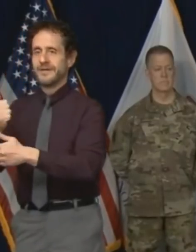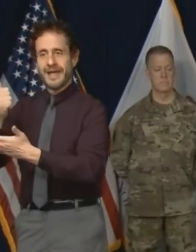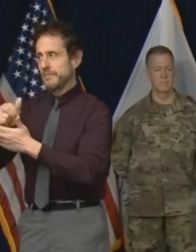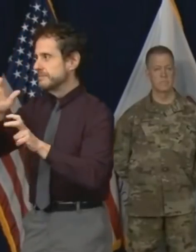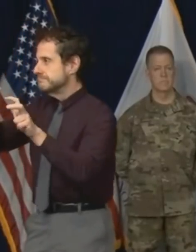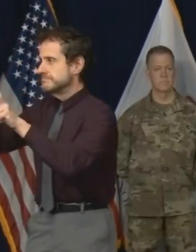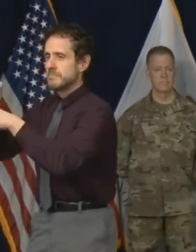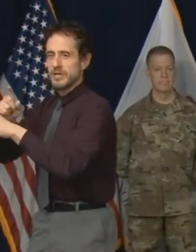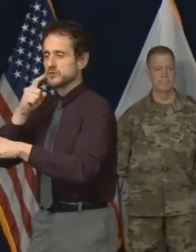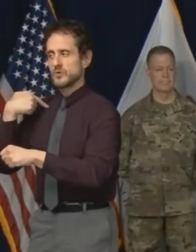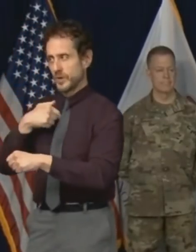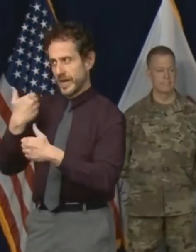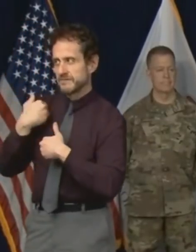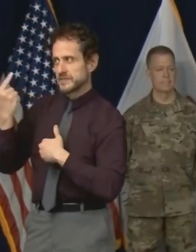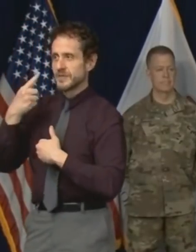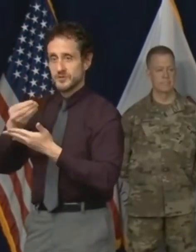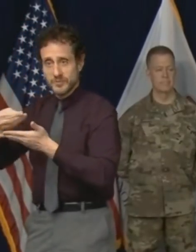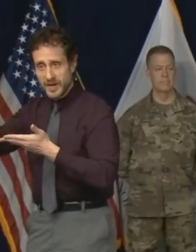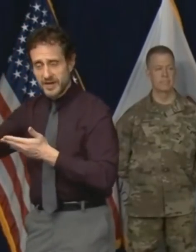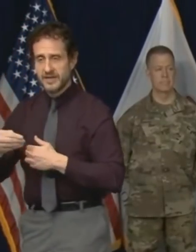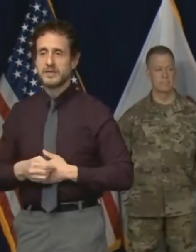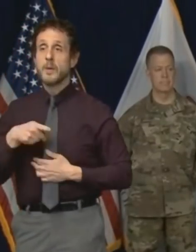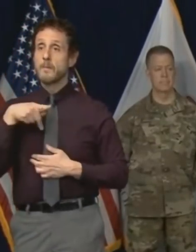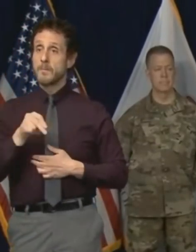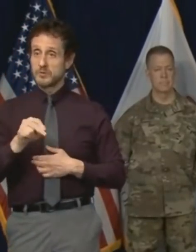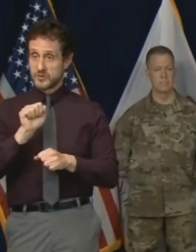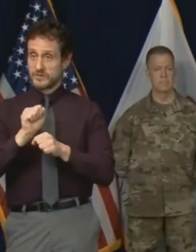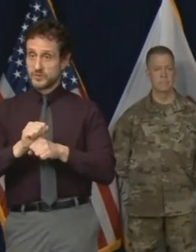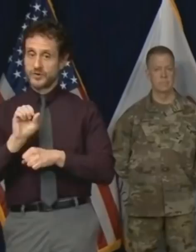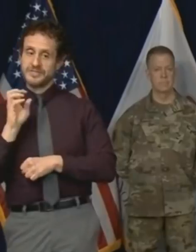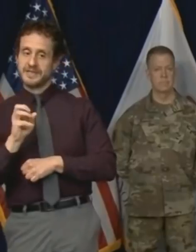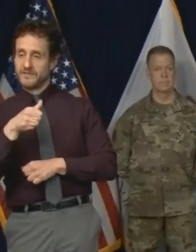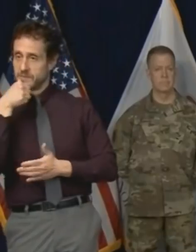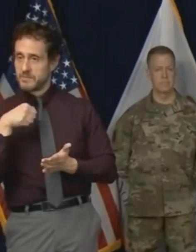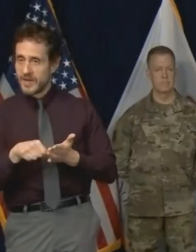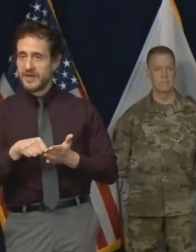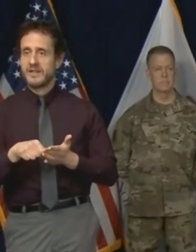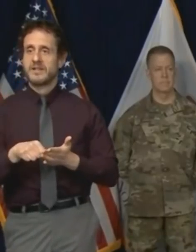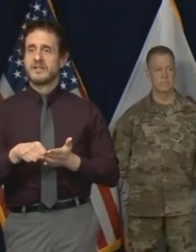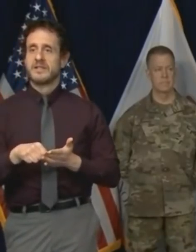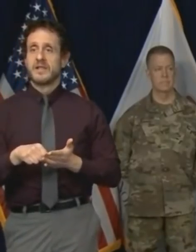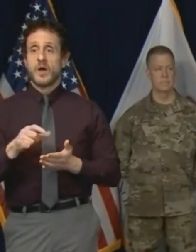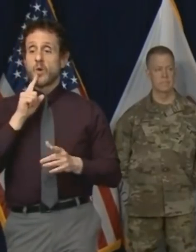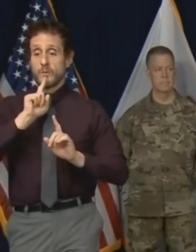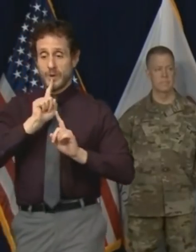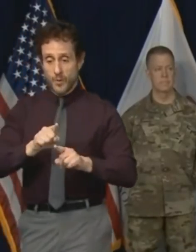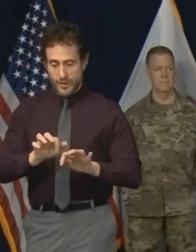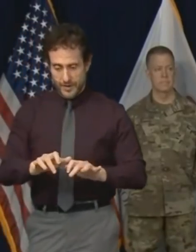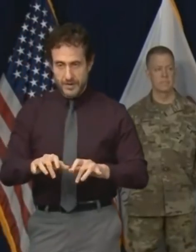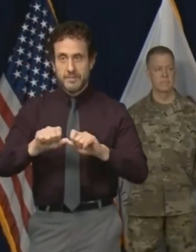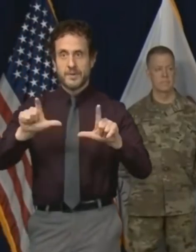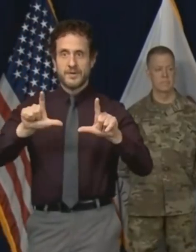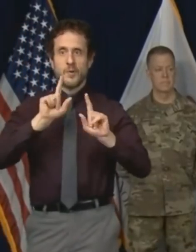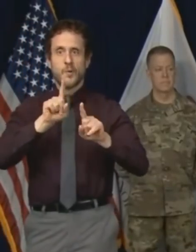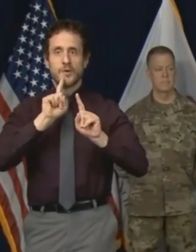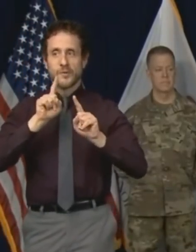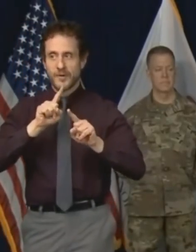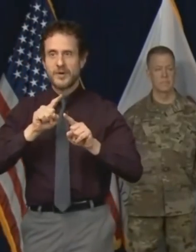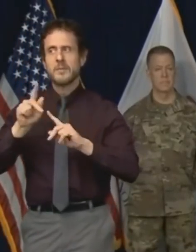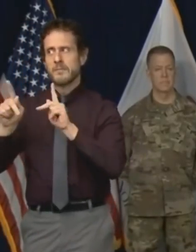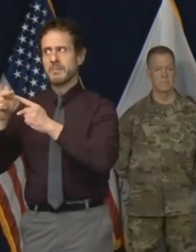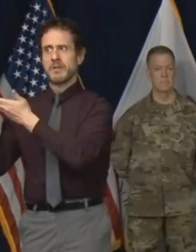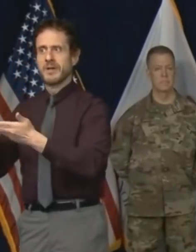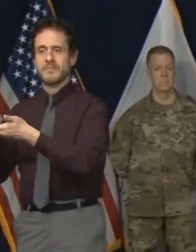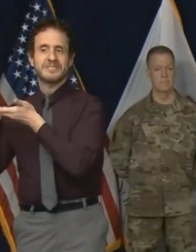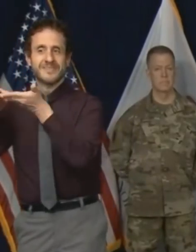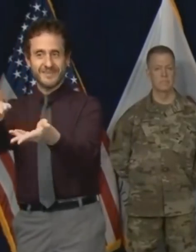shelves, postal workers, staff delivering the goods that we've ordered online to stay at home. Not to mention